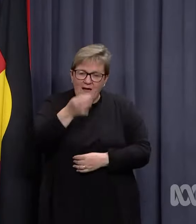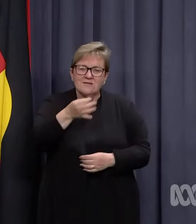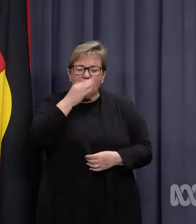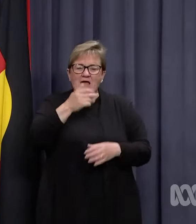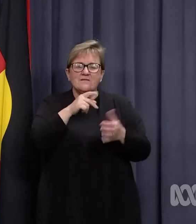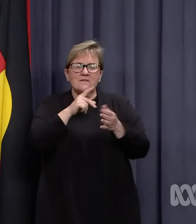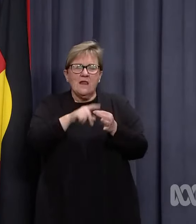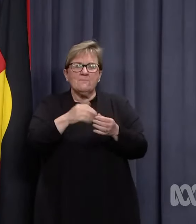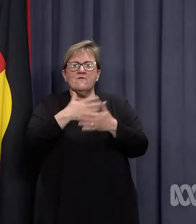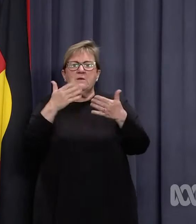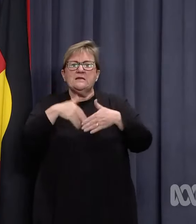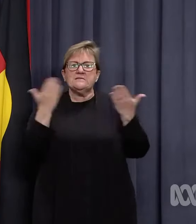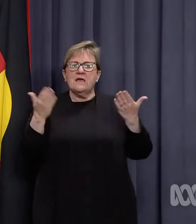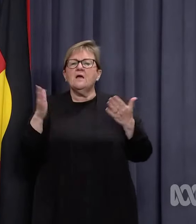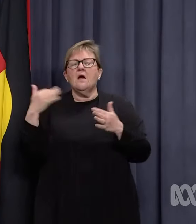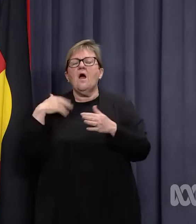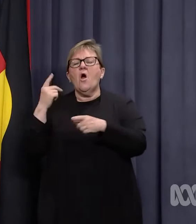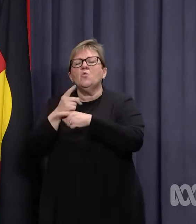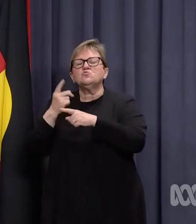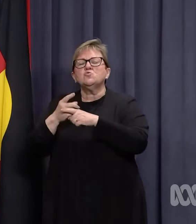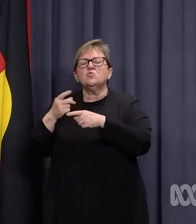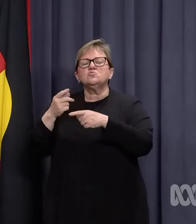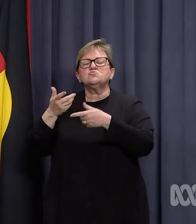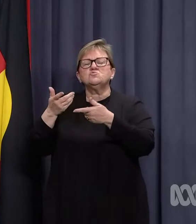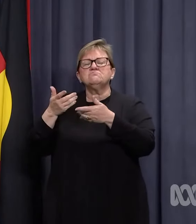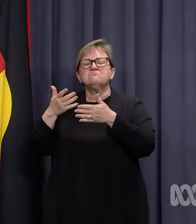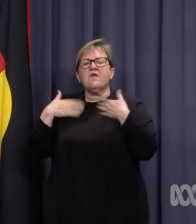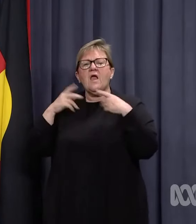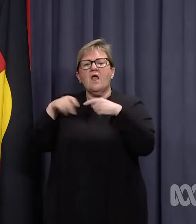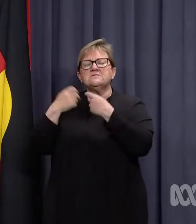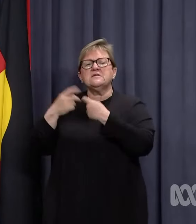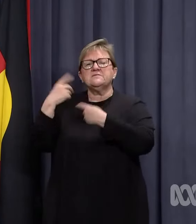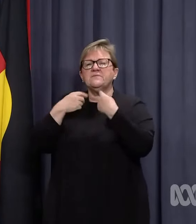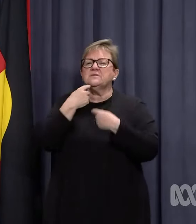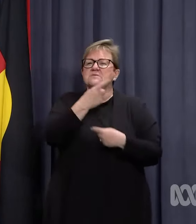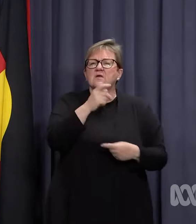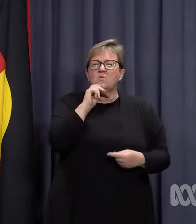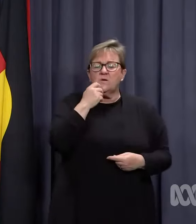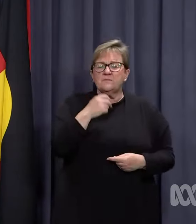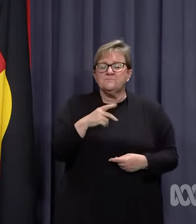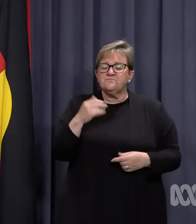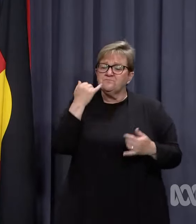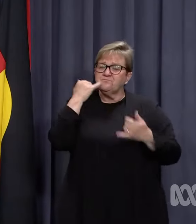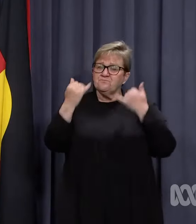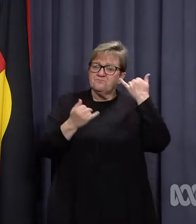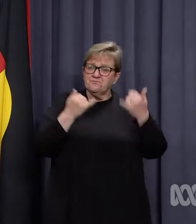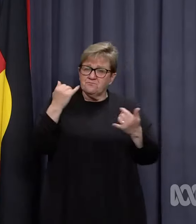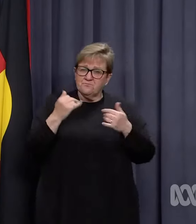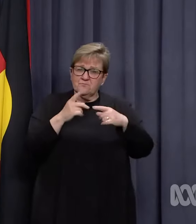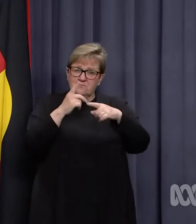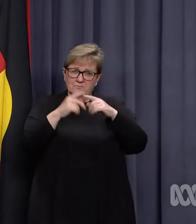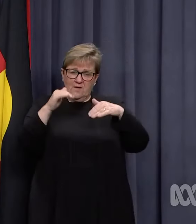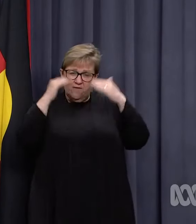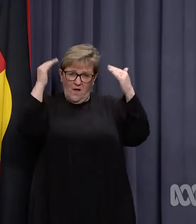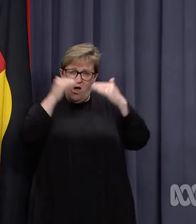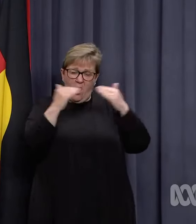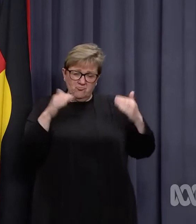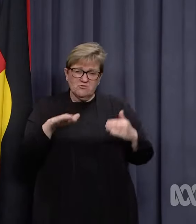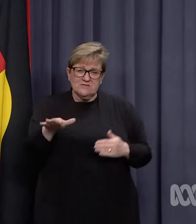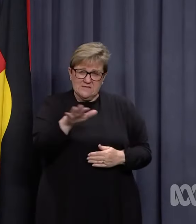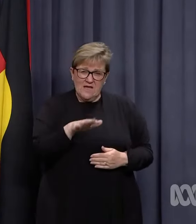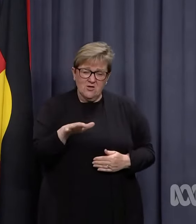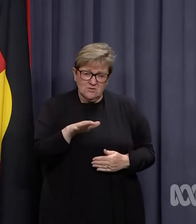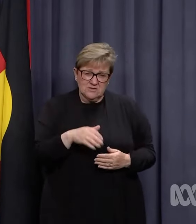able to get that number? I'll certainly talk to the public health team. The contact tracing is occurring in targeted high-risk areas.